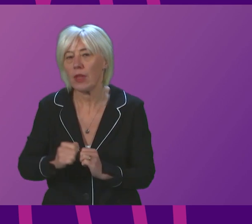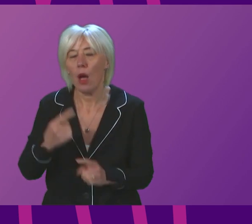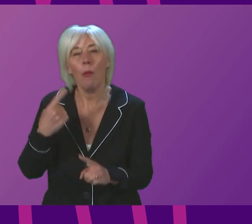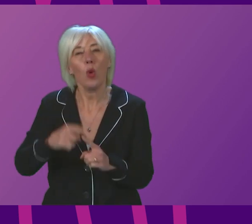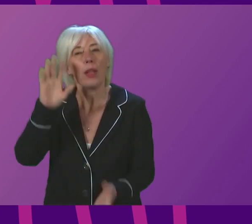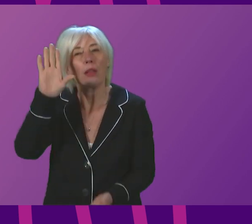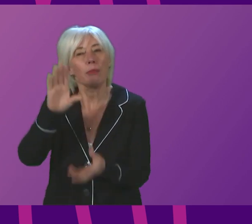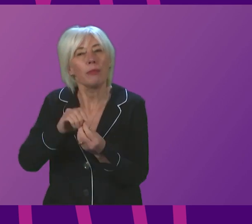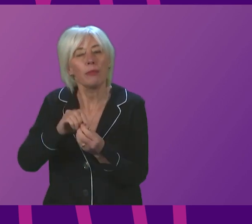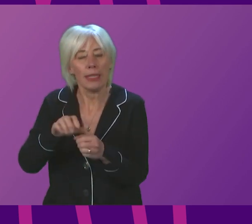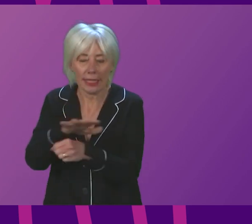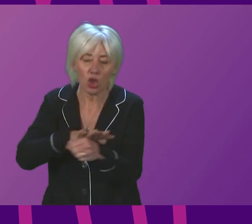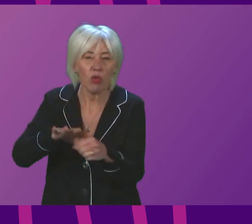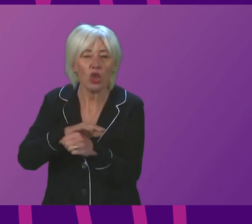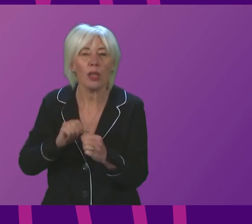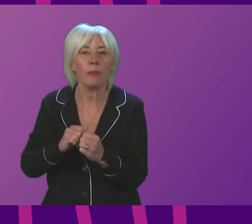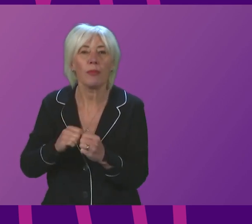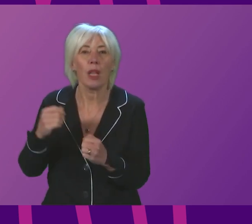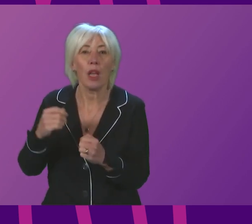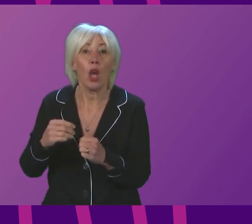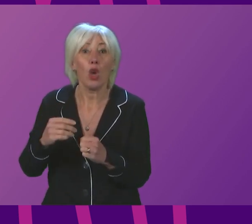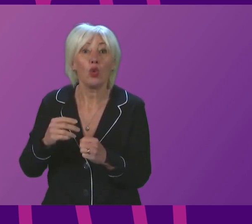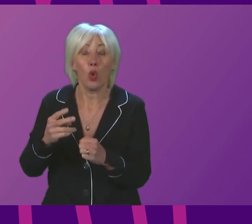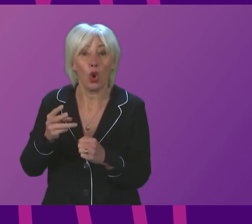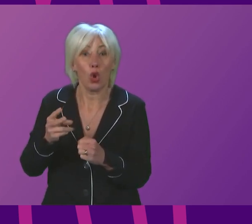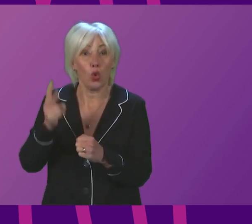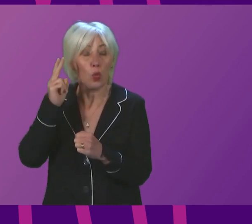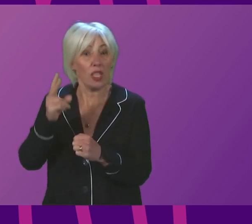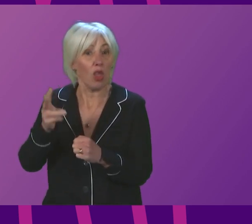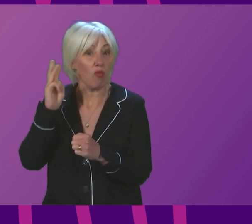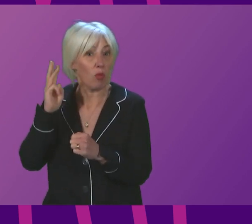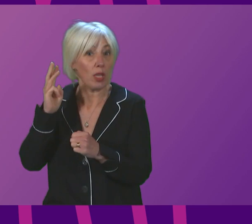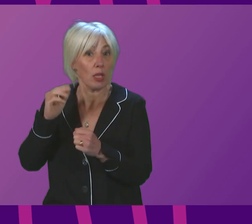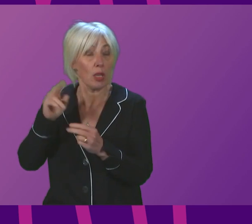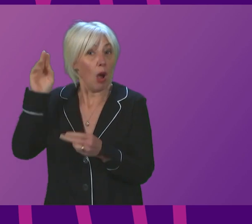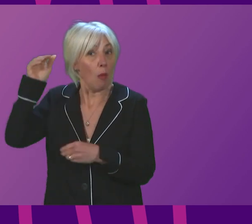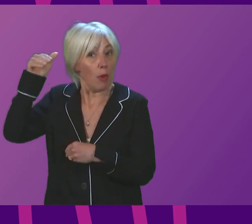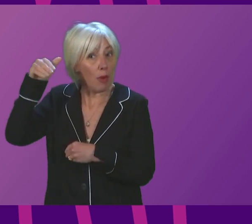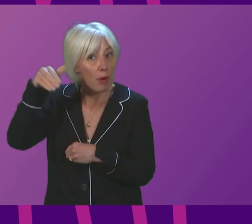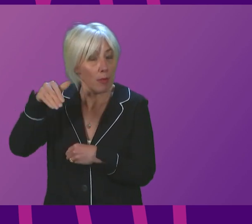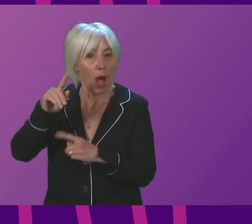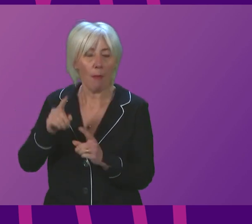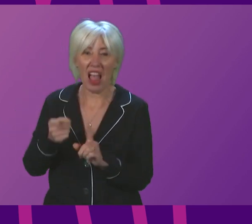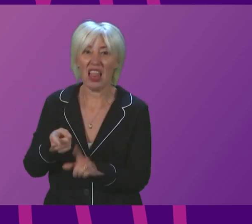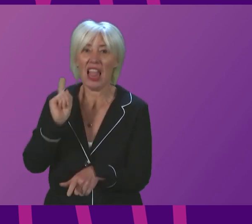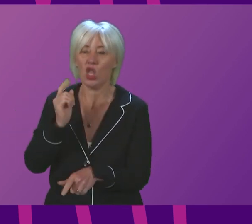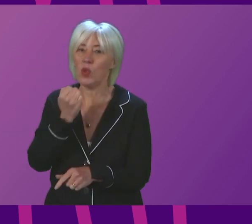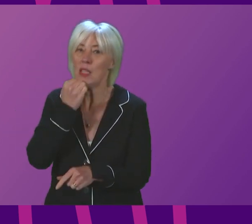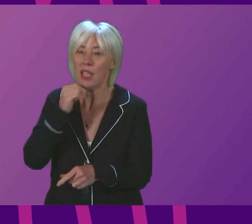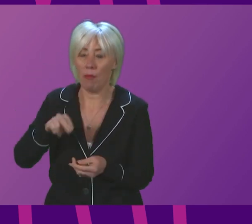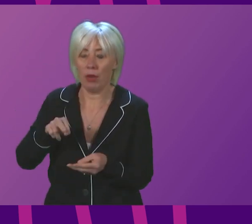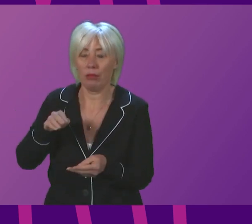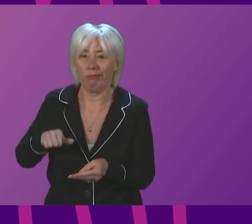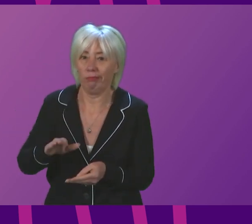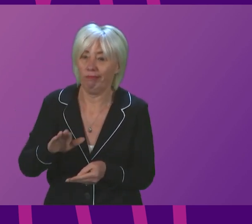overall situation. After two weeks of falling case numbers, the last seven days have seen a rise in the overall number of